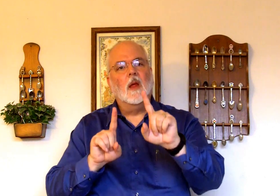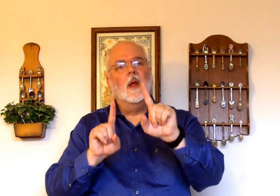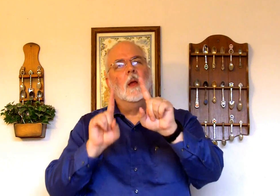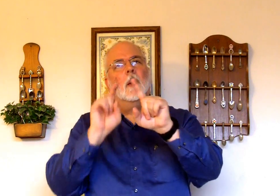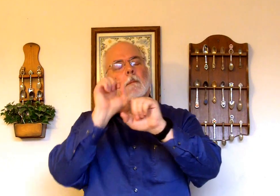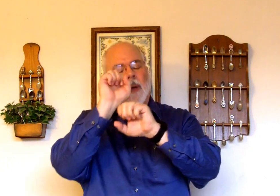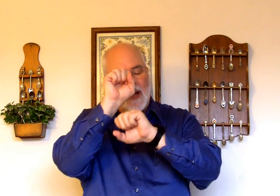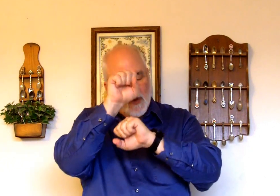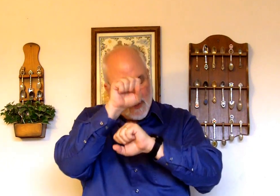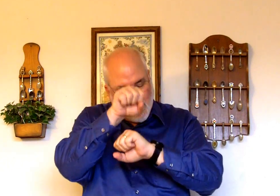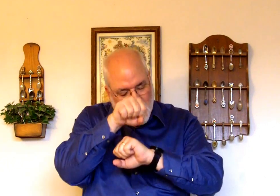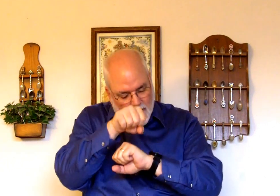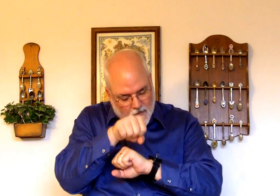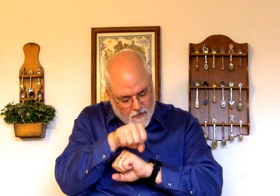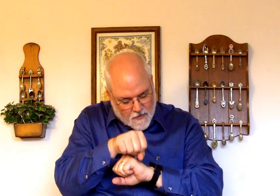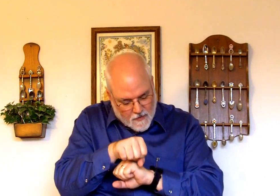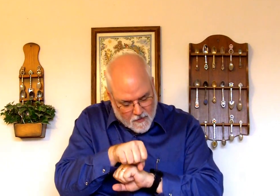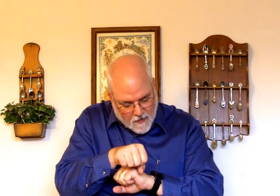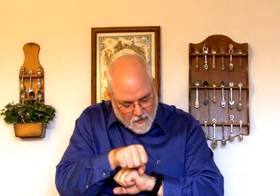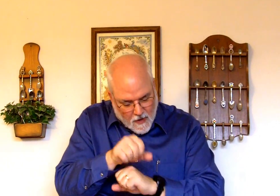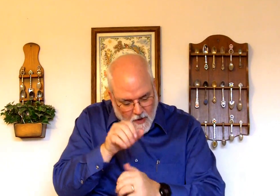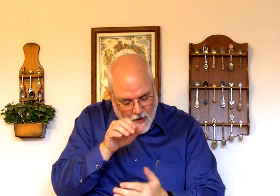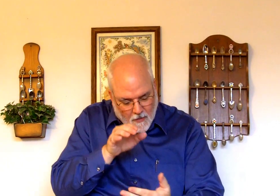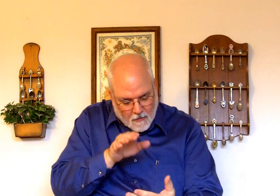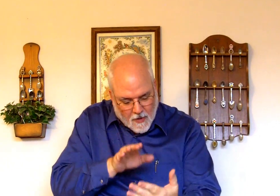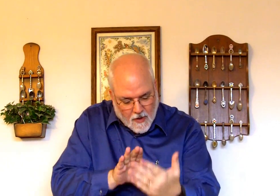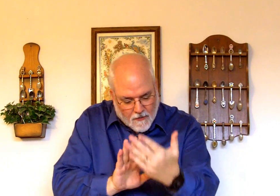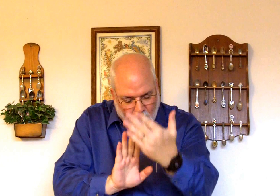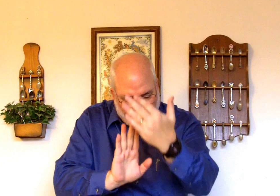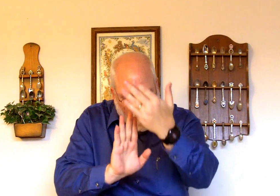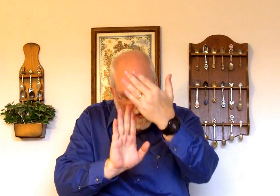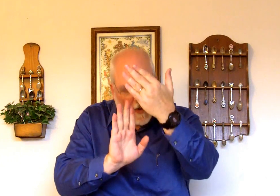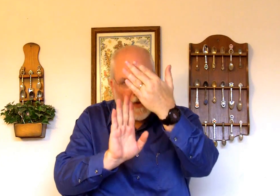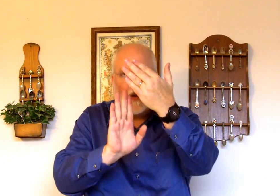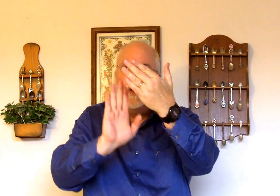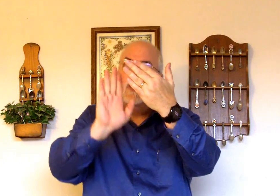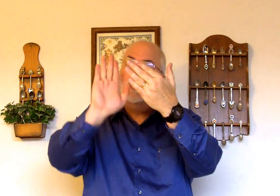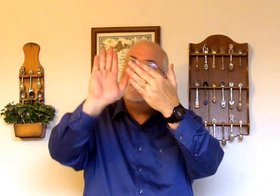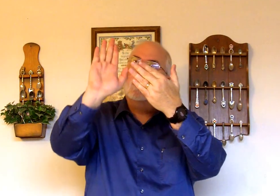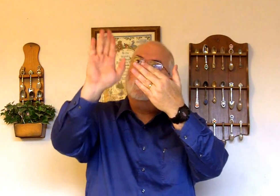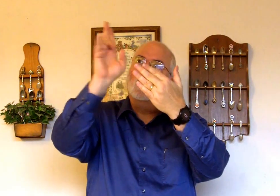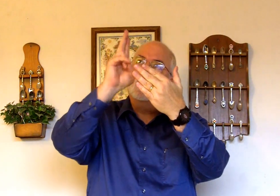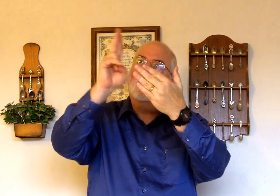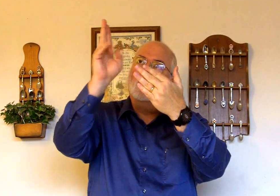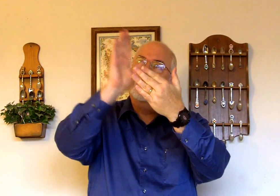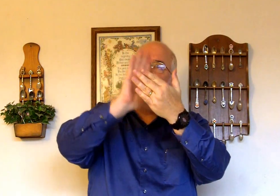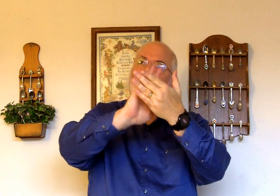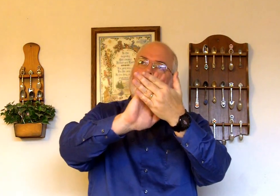Bowing down before your holy